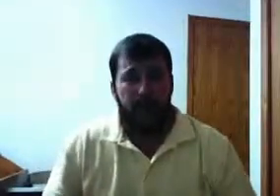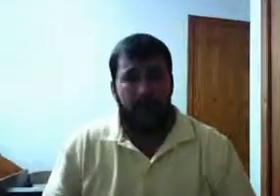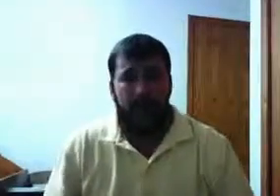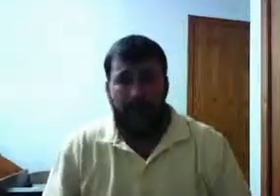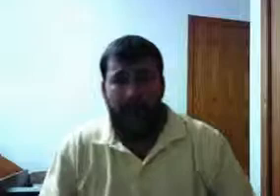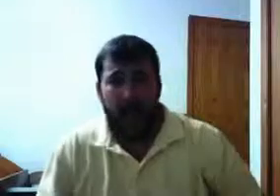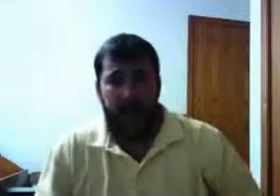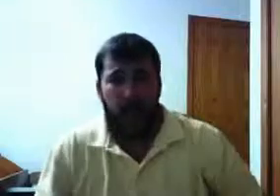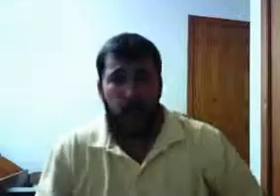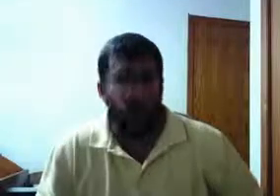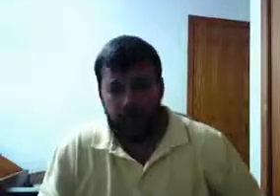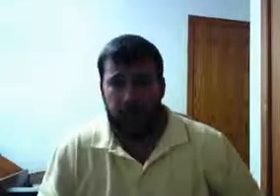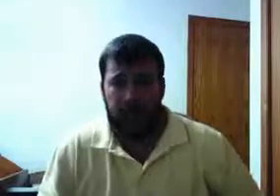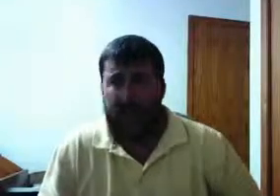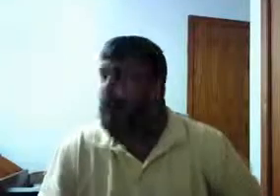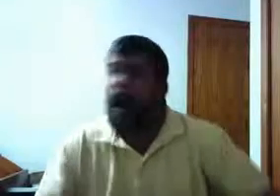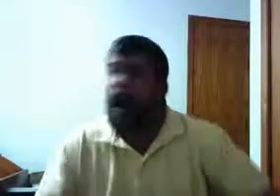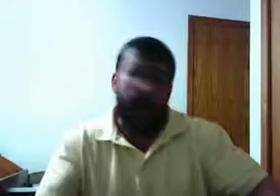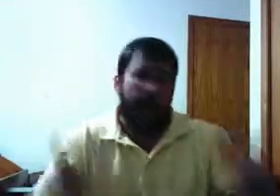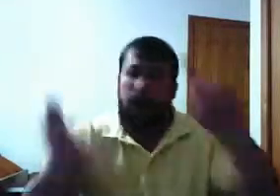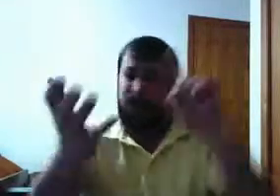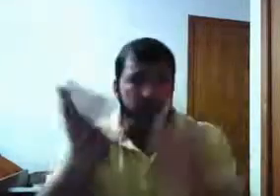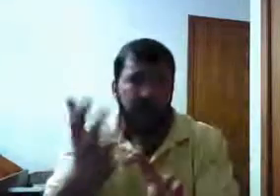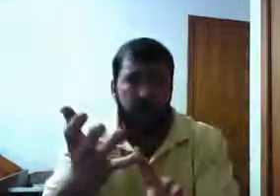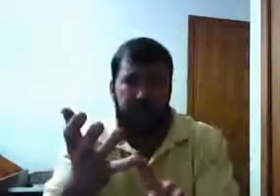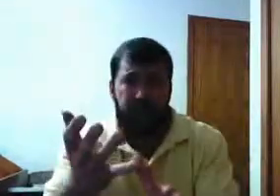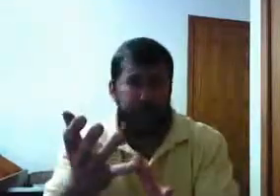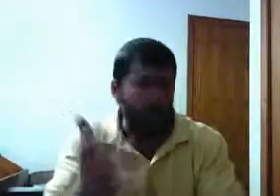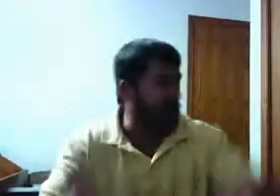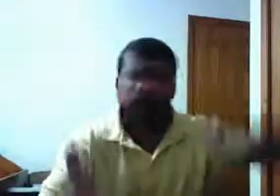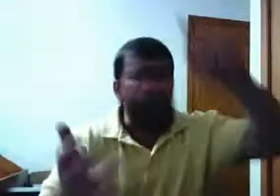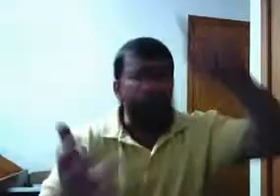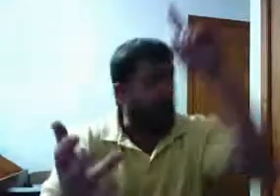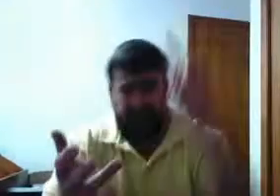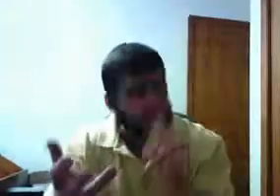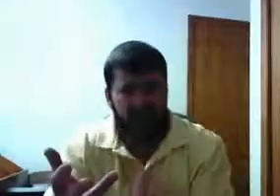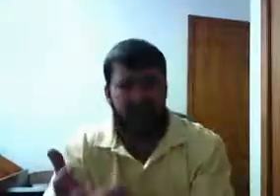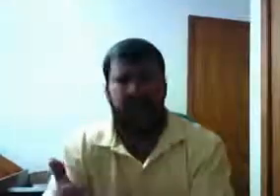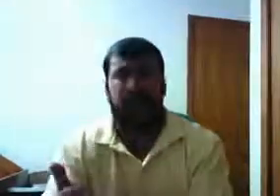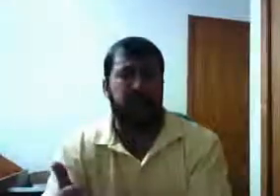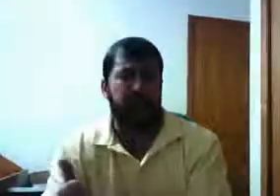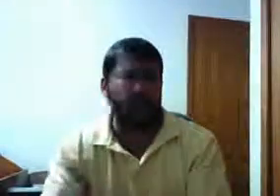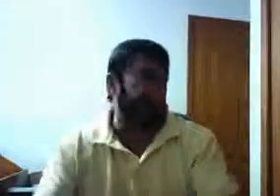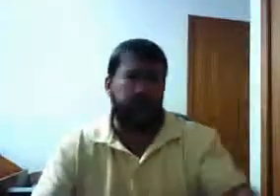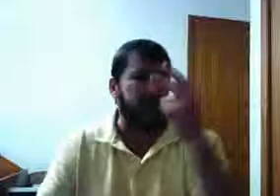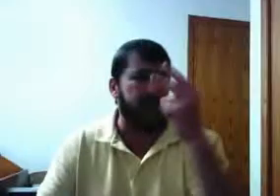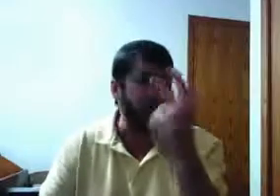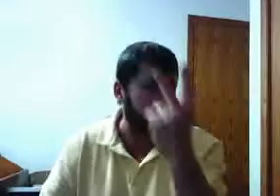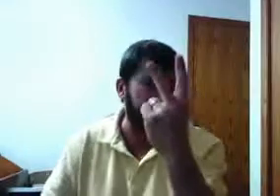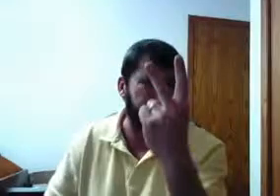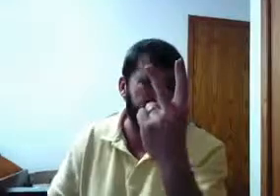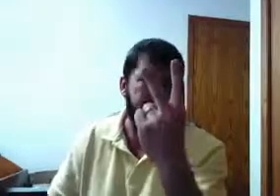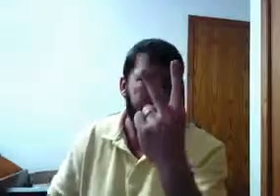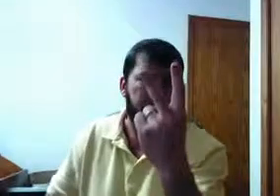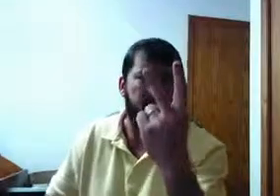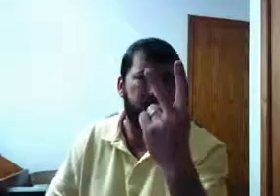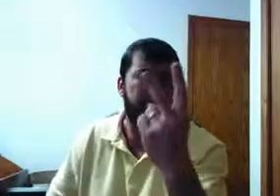high school. Again, I'll say, I got a 50 the first six weeks, a 50 the second six weeks. It took me two six weeks in the 12th grade to get a hundred.